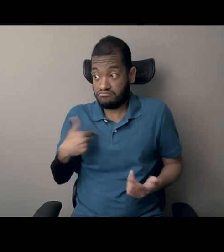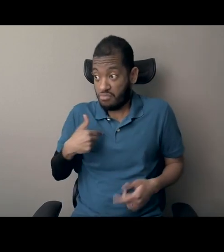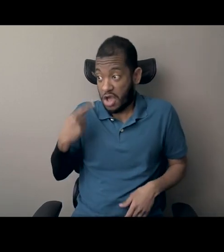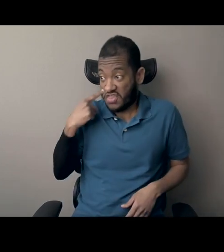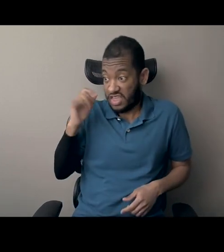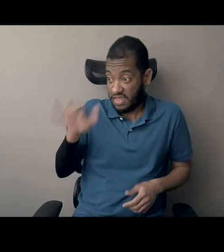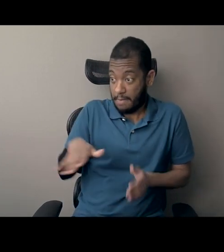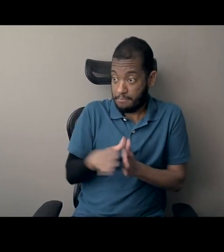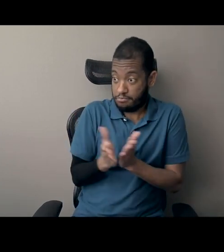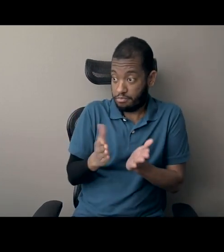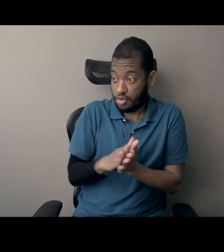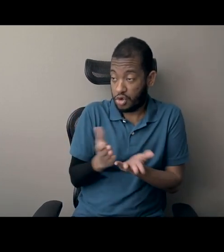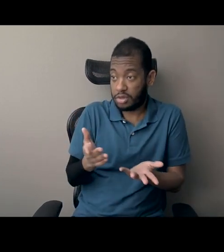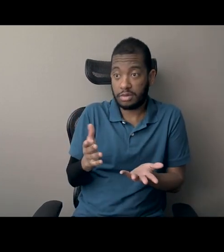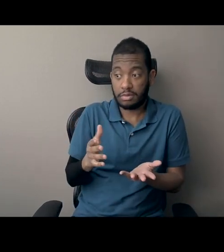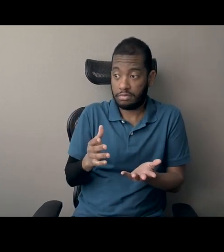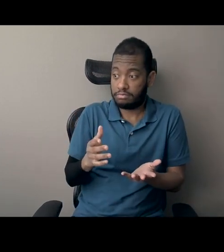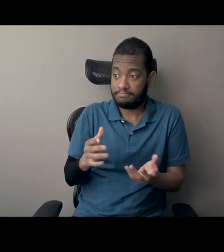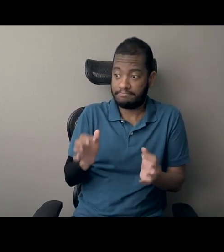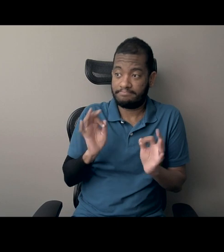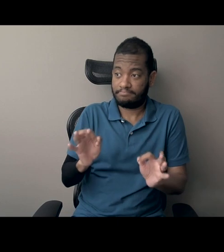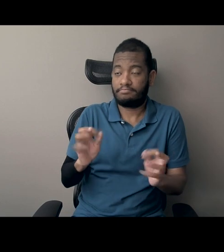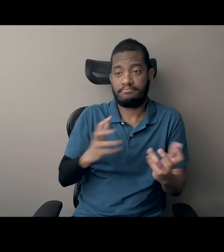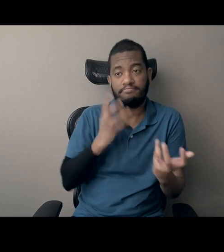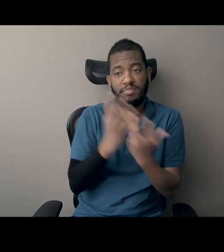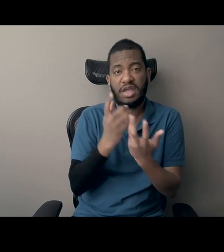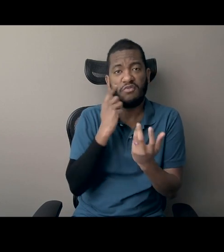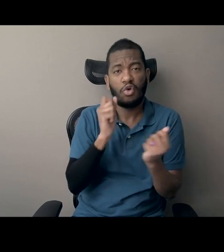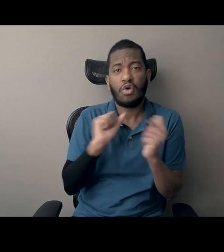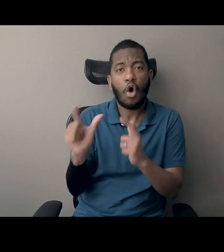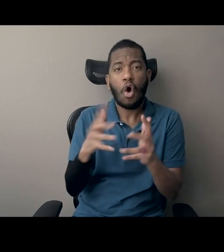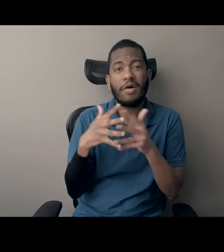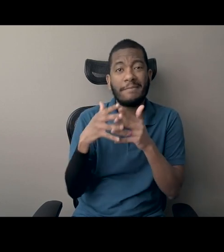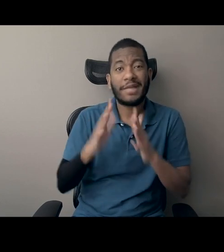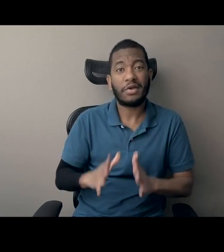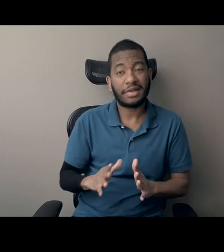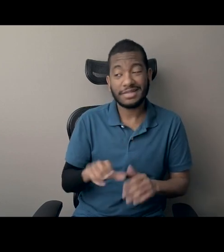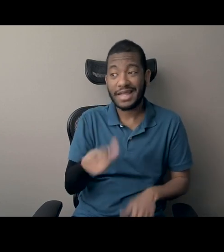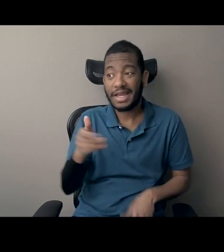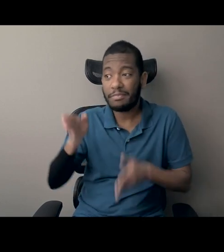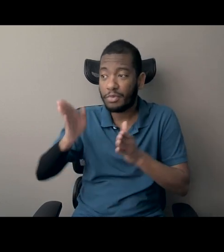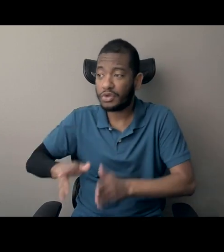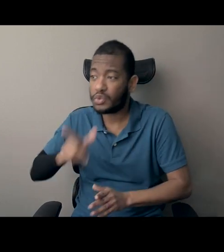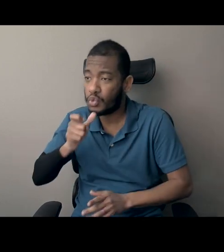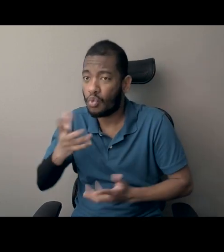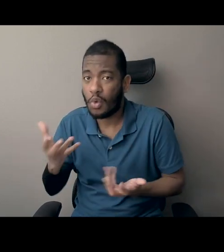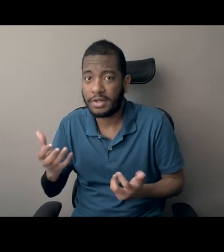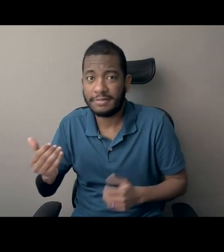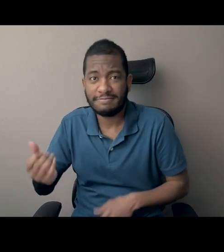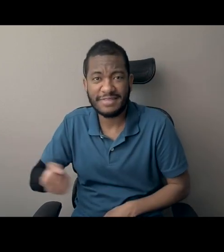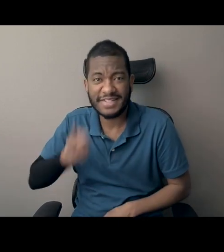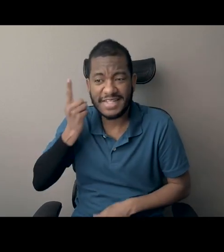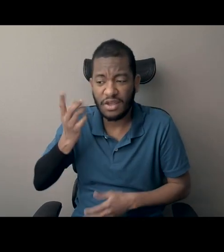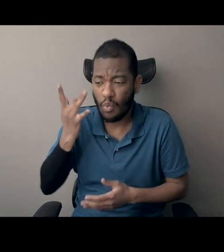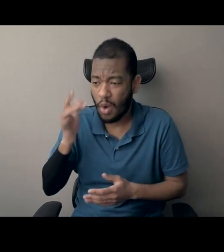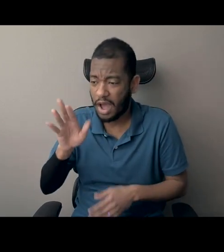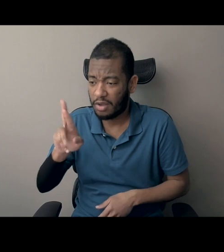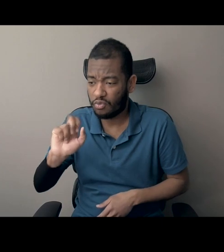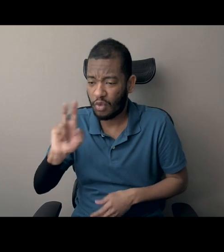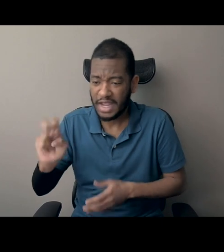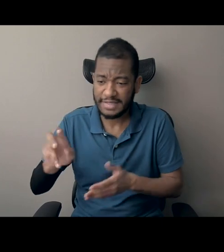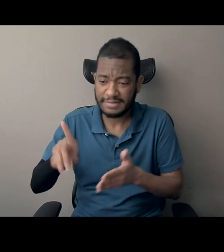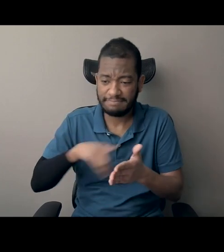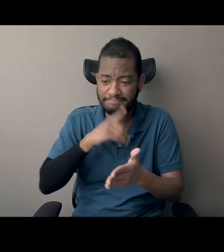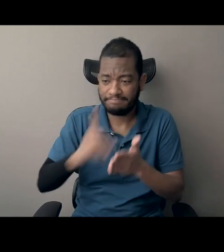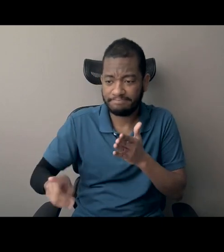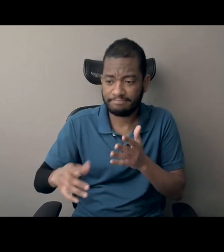interested in understanding why the racial, um, divide in our country